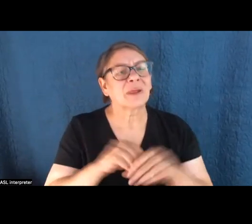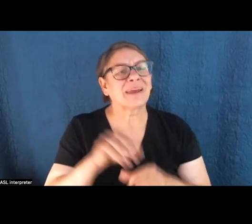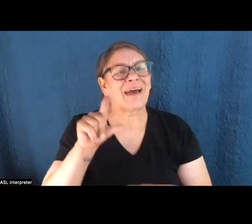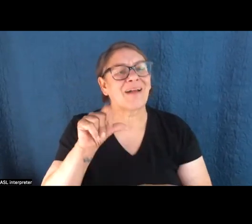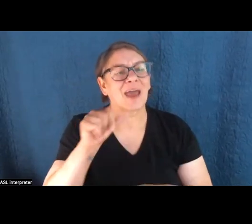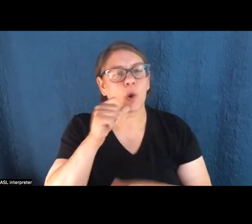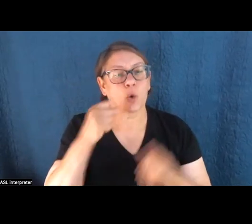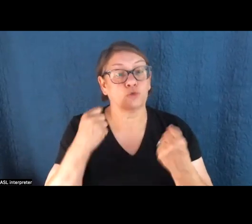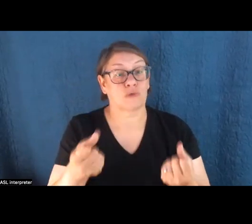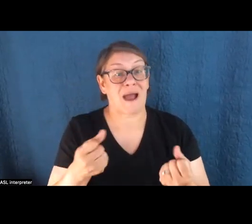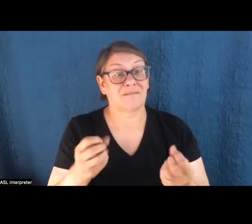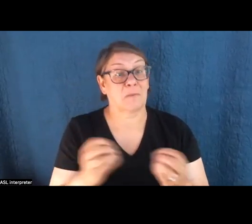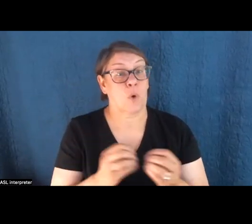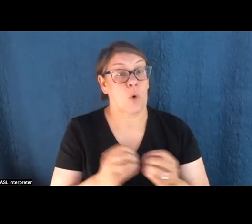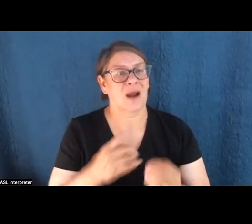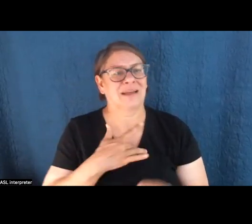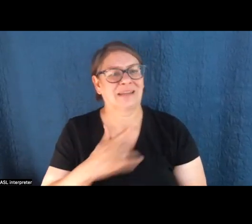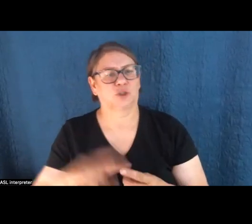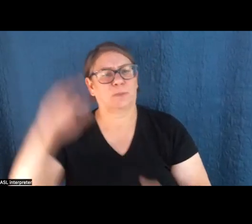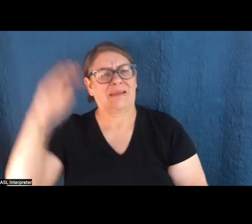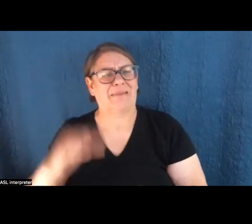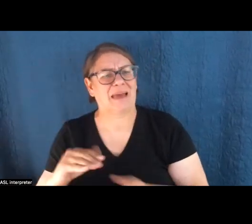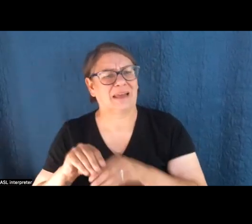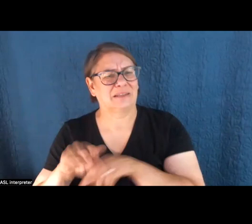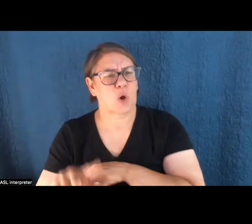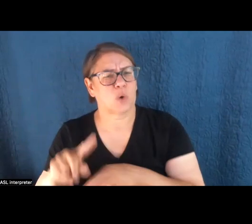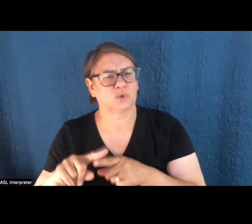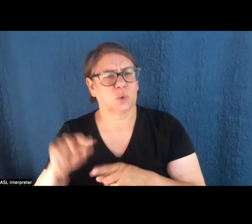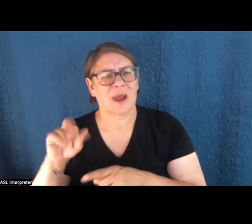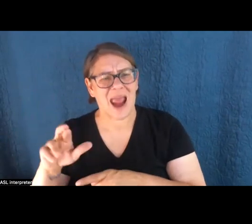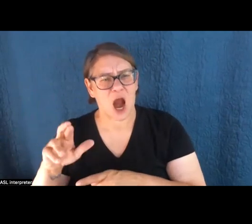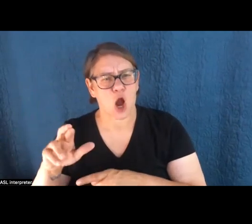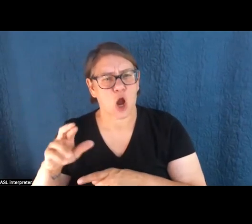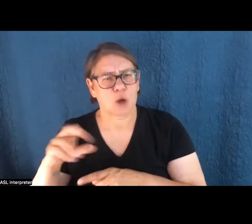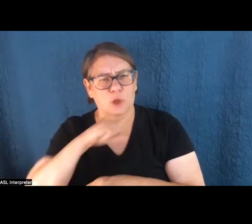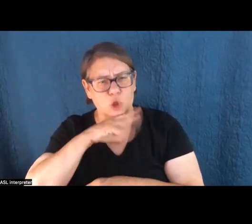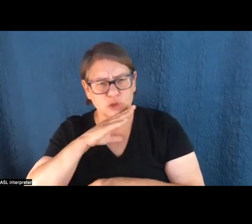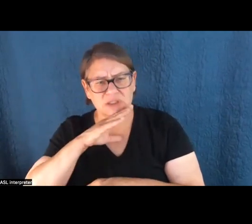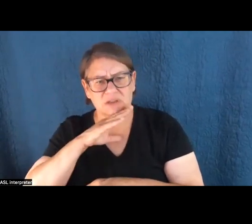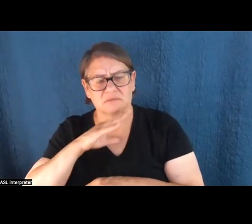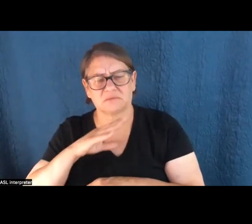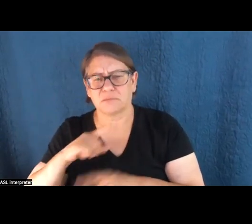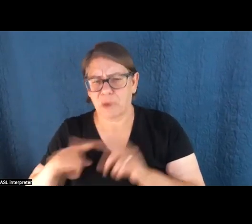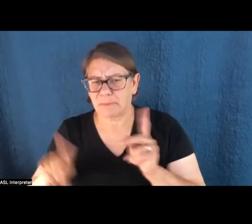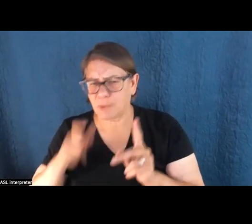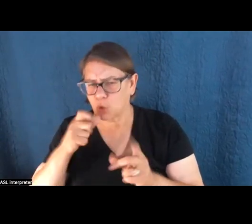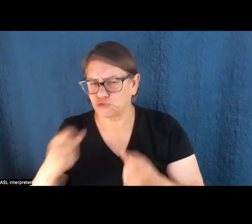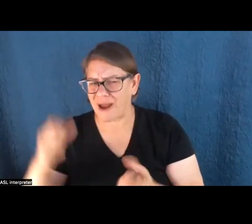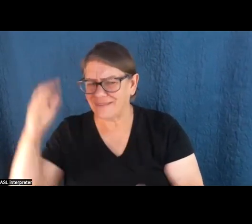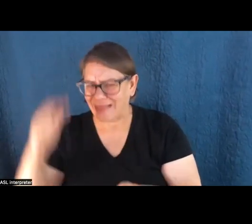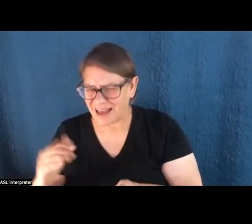more tend to be less exposed to air pollution, but people who drive less tend to be exposed to more air pollution.